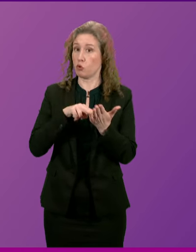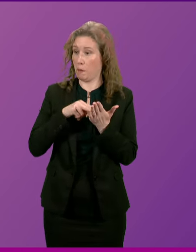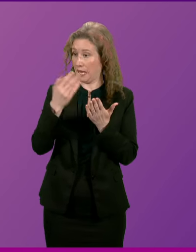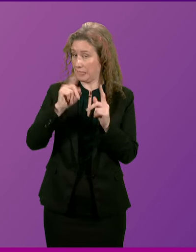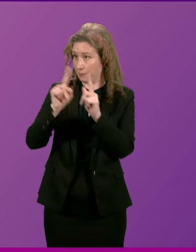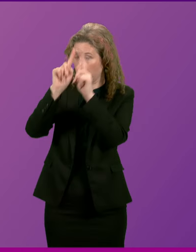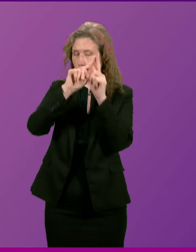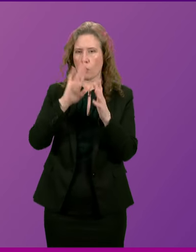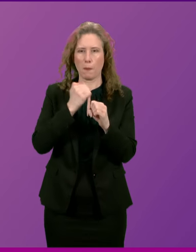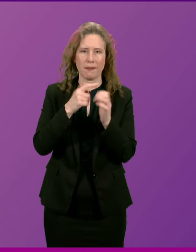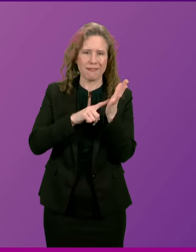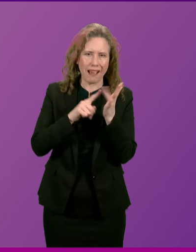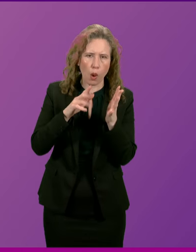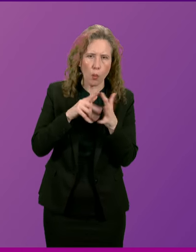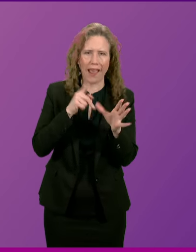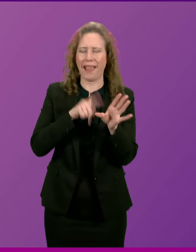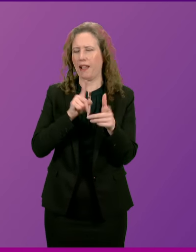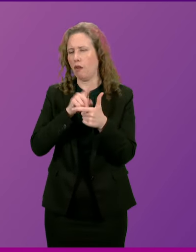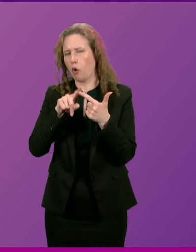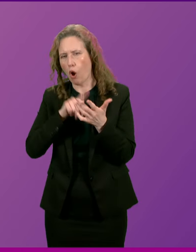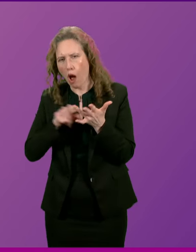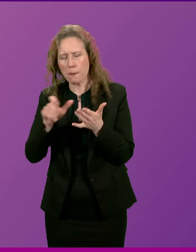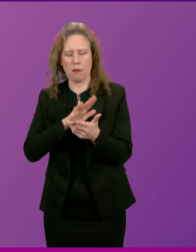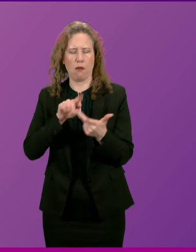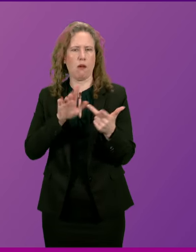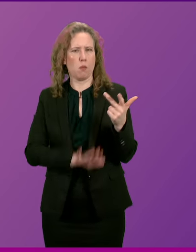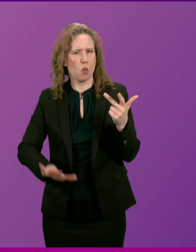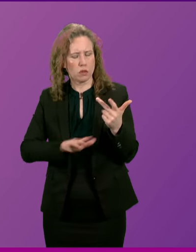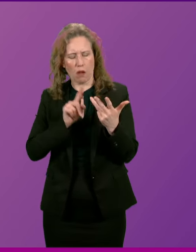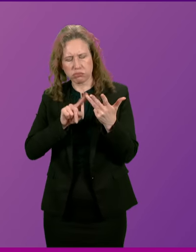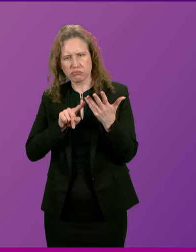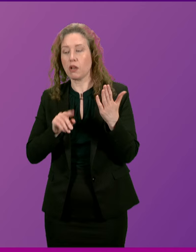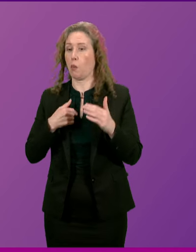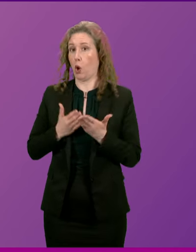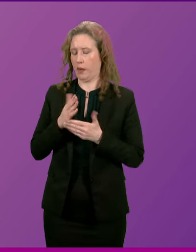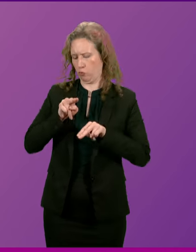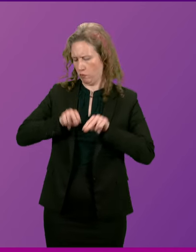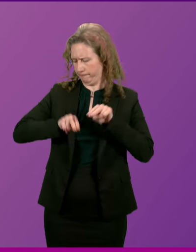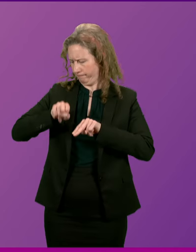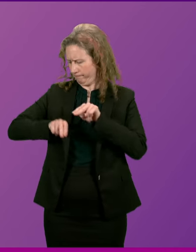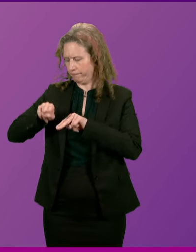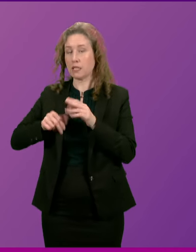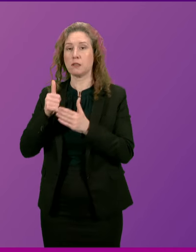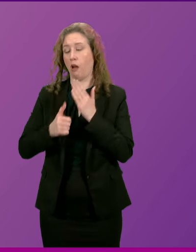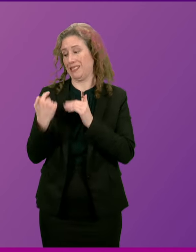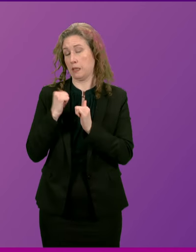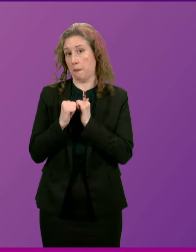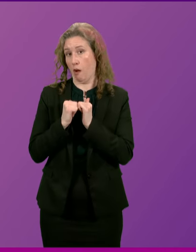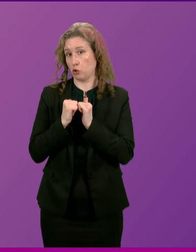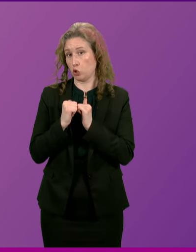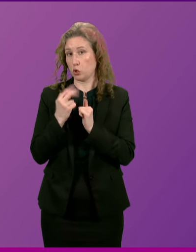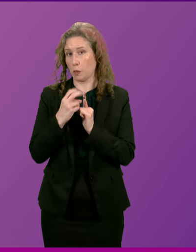been received from Galloway, Loch Haber, Loch Awe, Scottish Borders and Tay Forest, and an appraisal process commenced in March 2024.